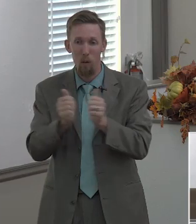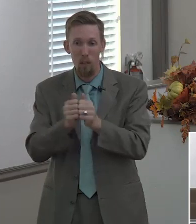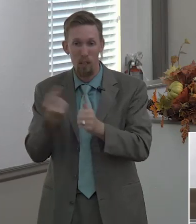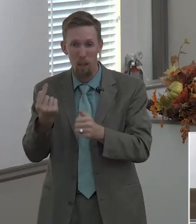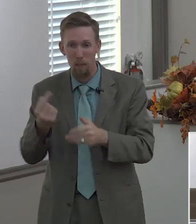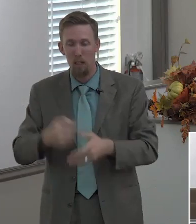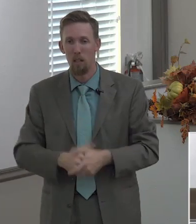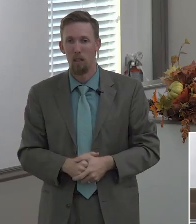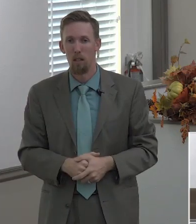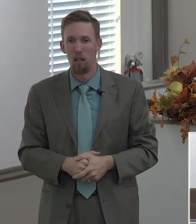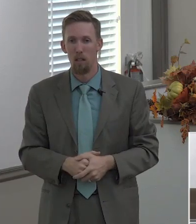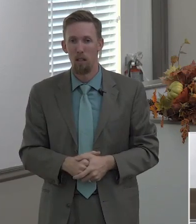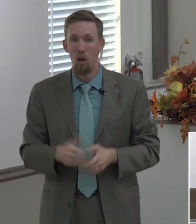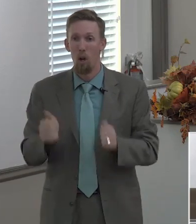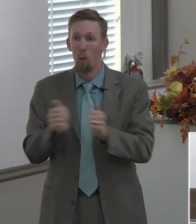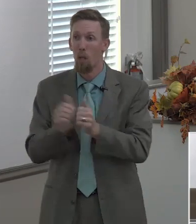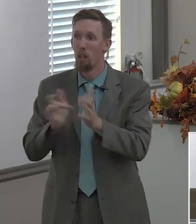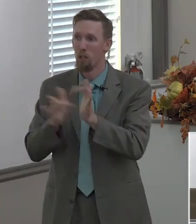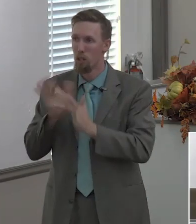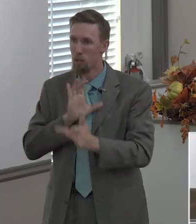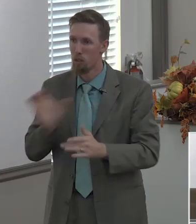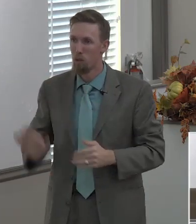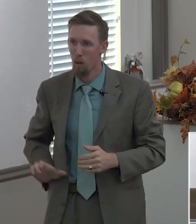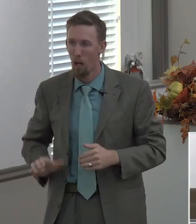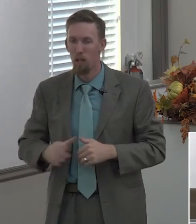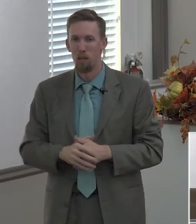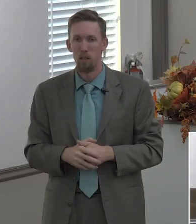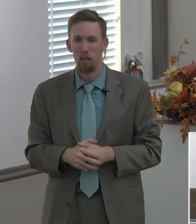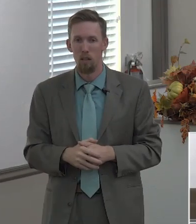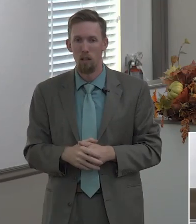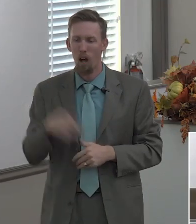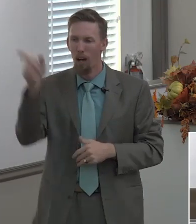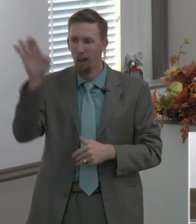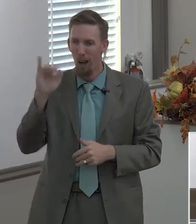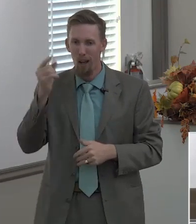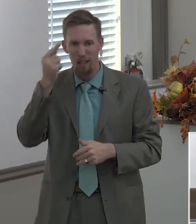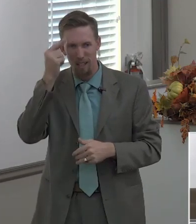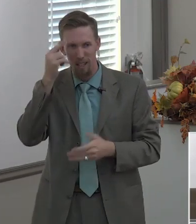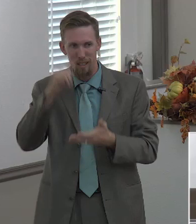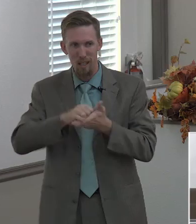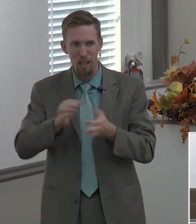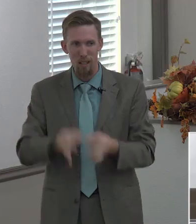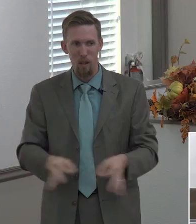i think it's important god thinks it's important